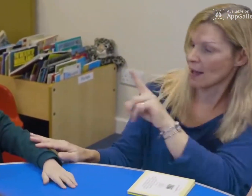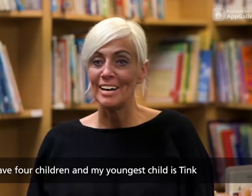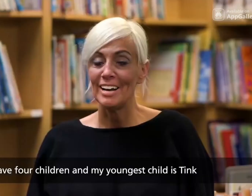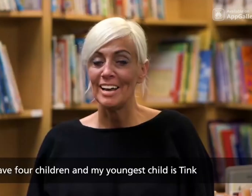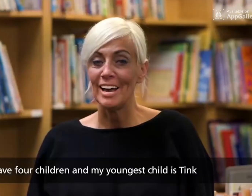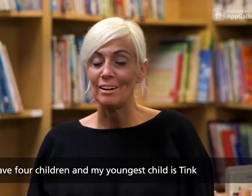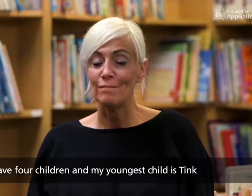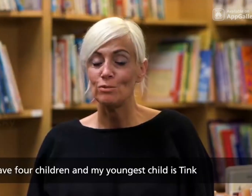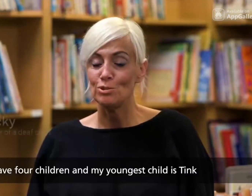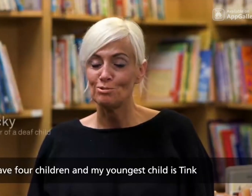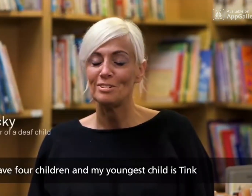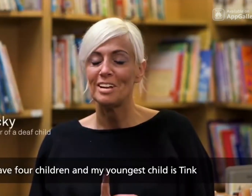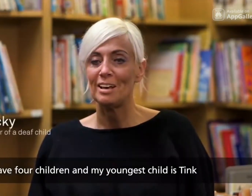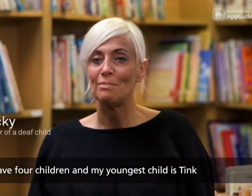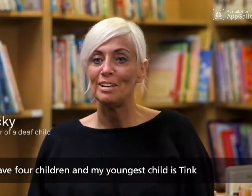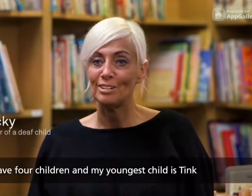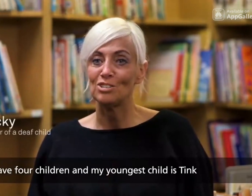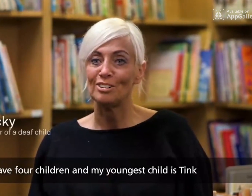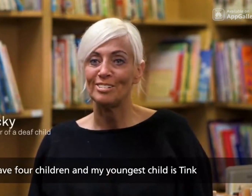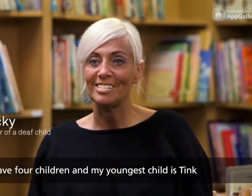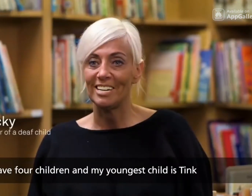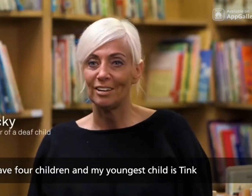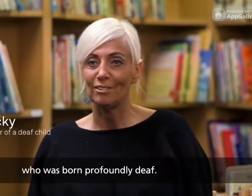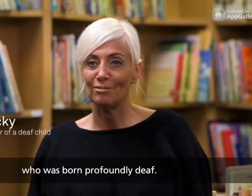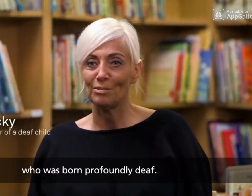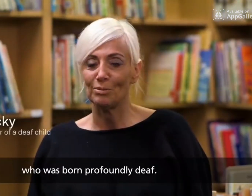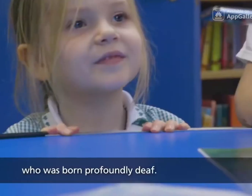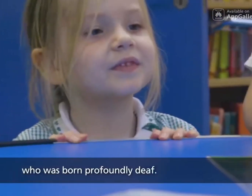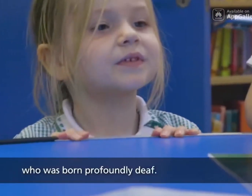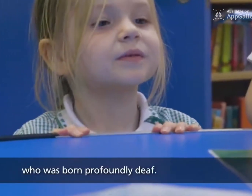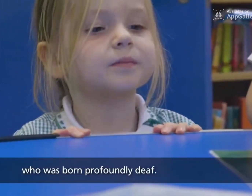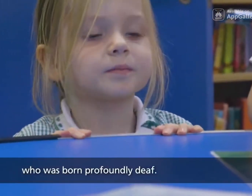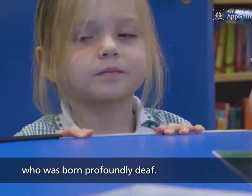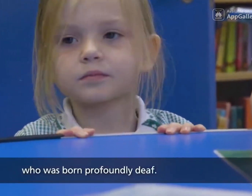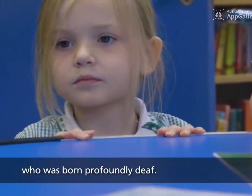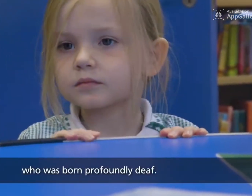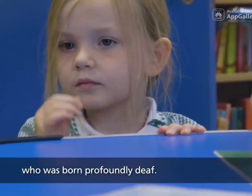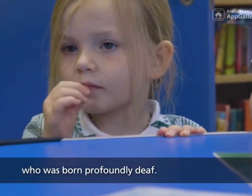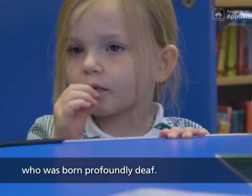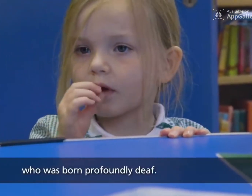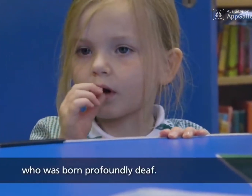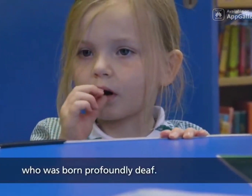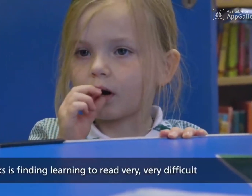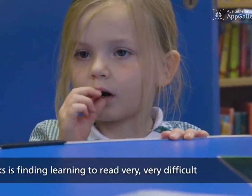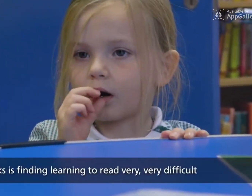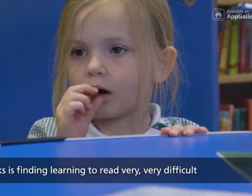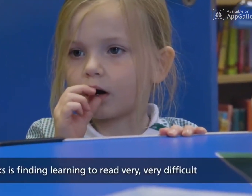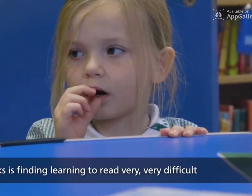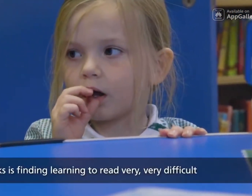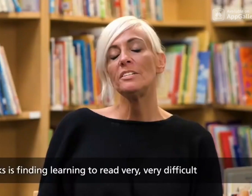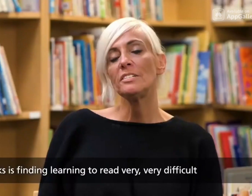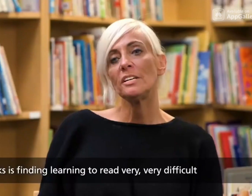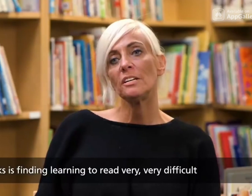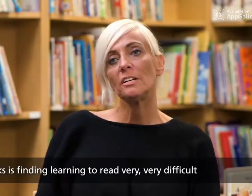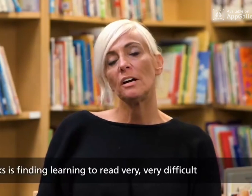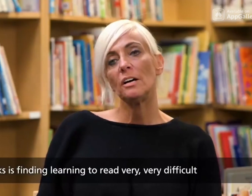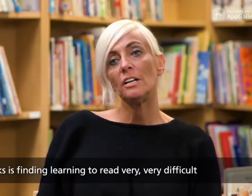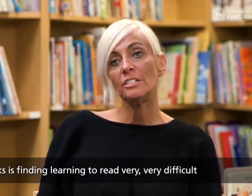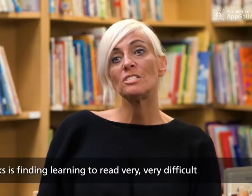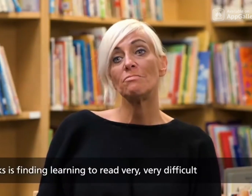I have four children and my youngest child is Tink who was born profoundly deaf. Tink's is finding learning to